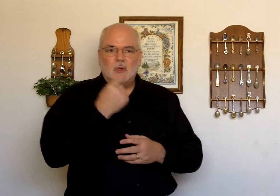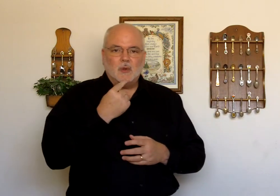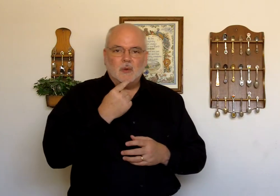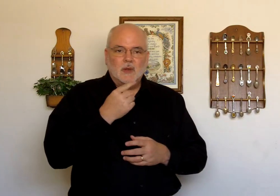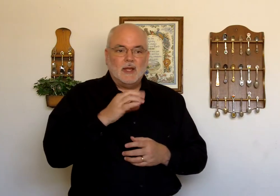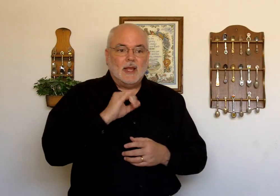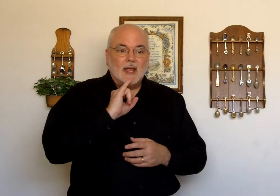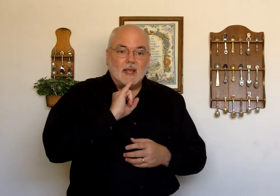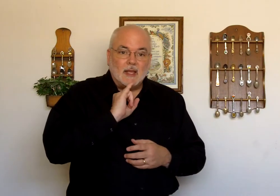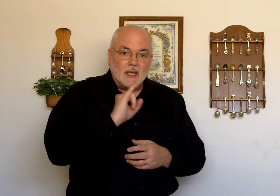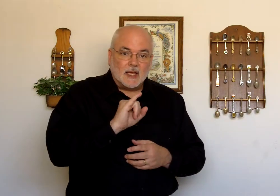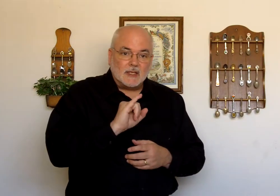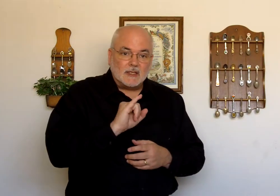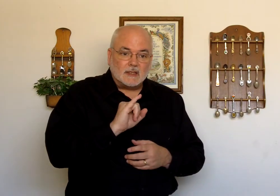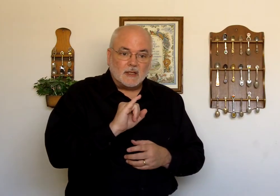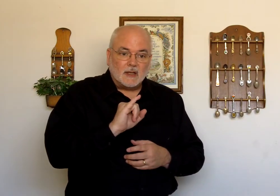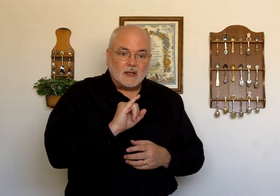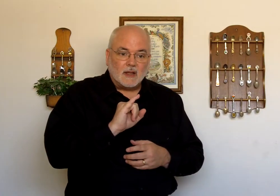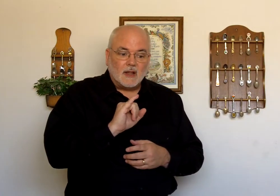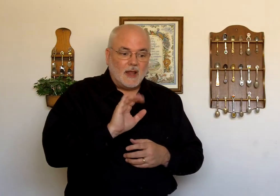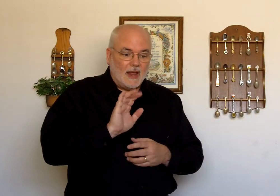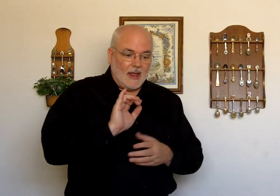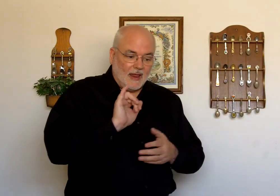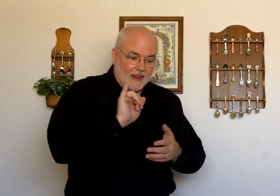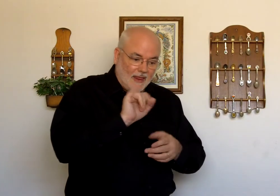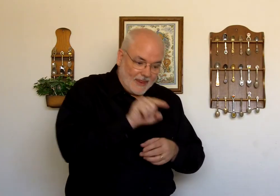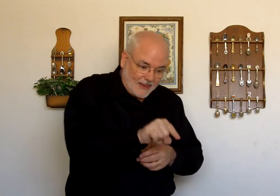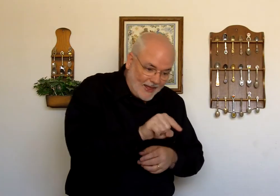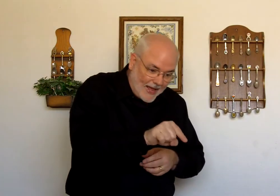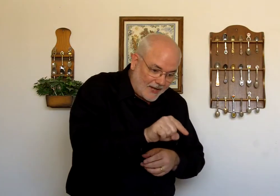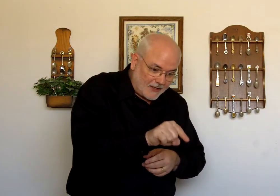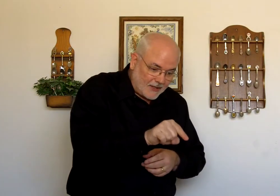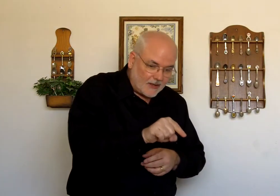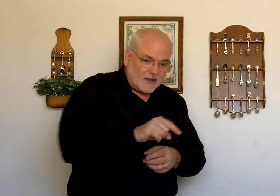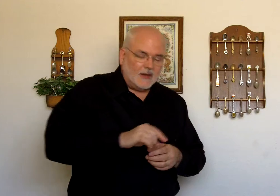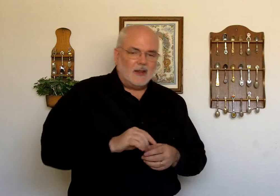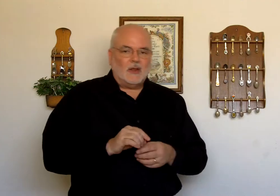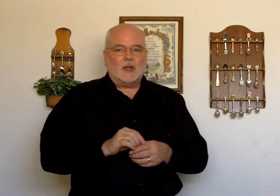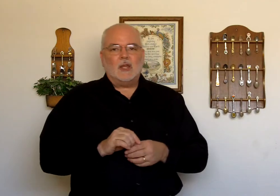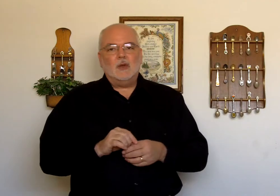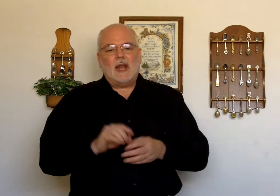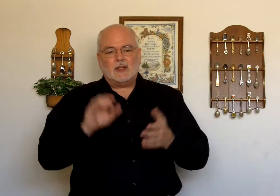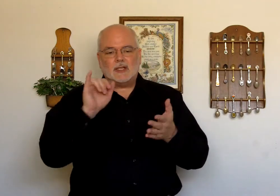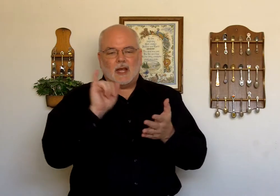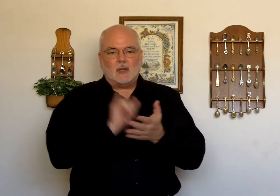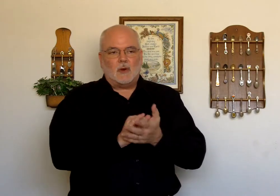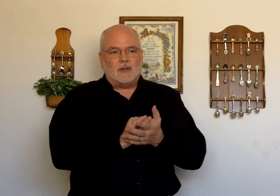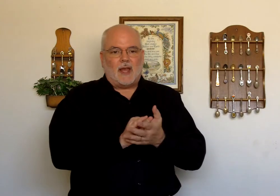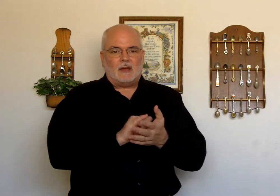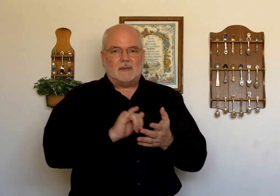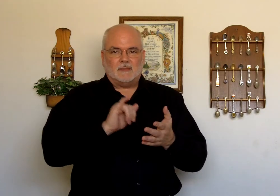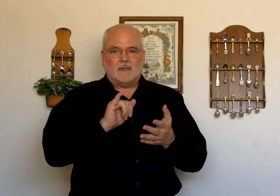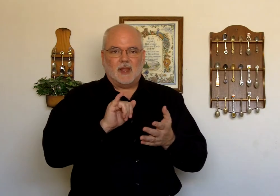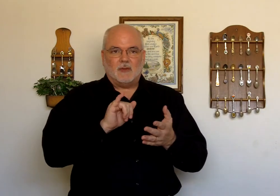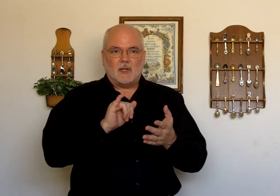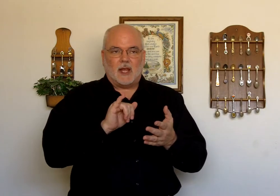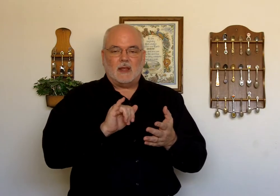Who is that. You can actually sign the word that if you'd like.